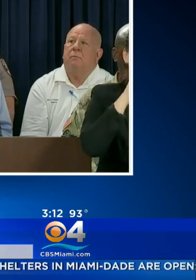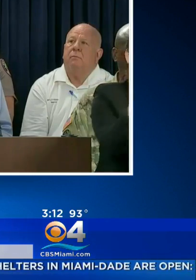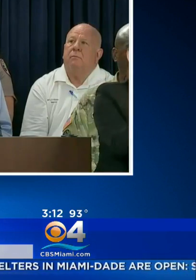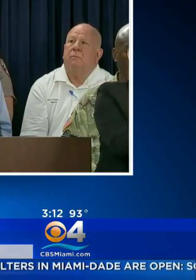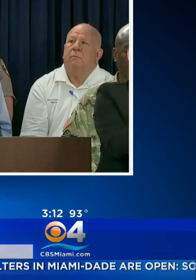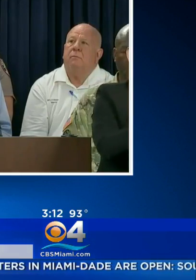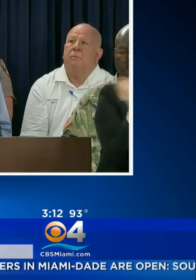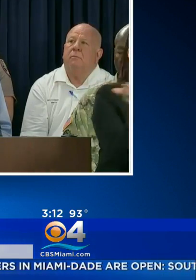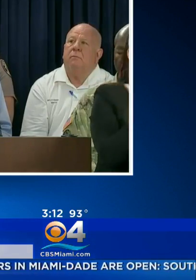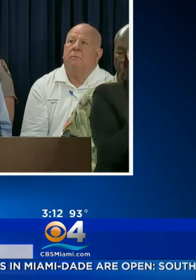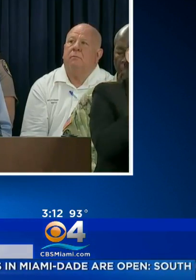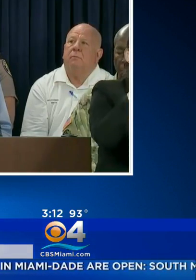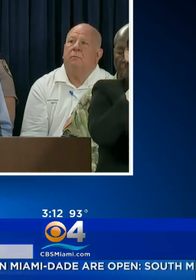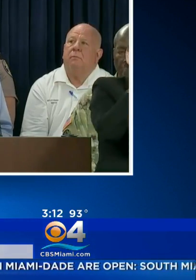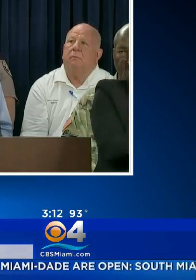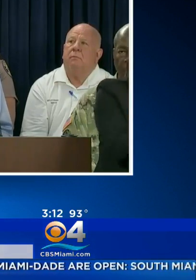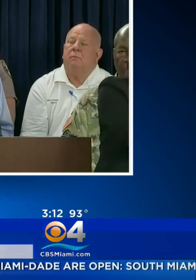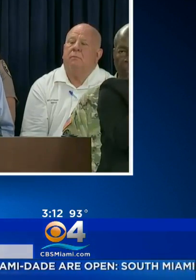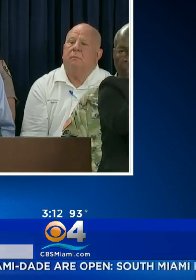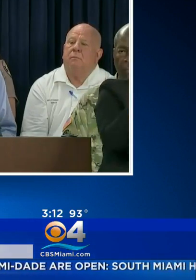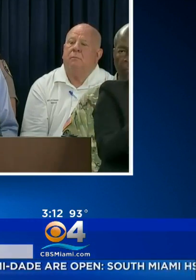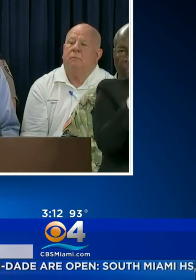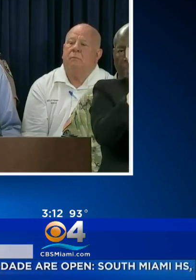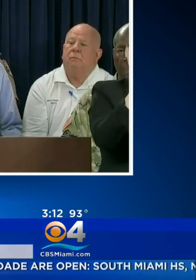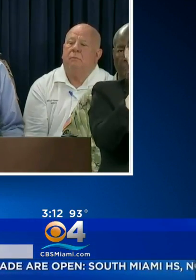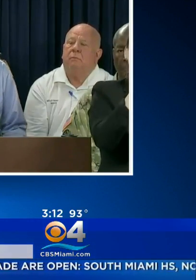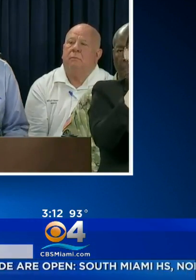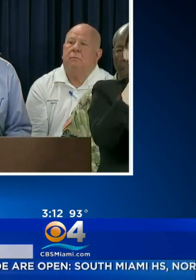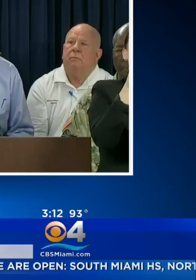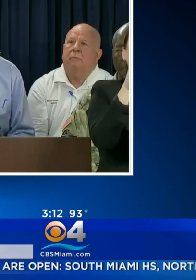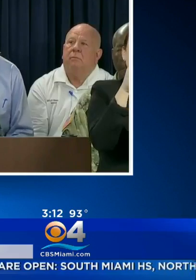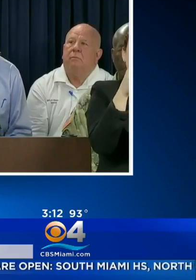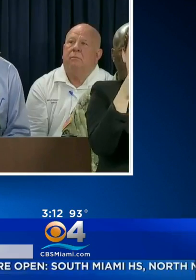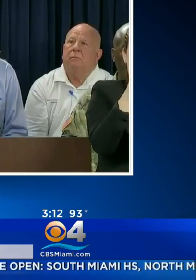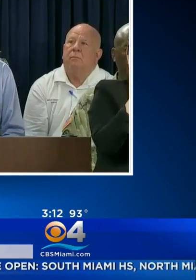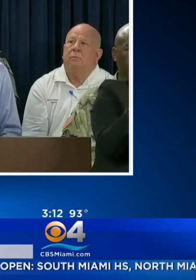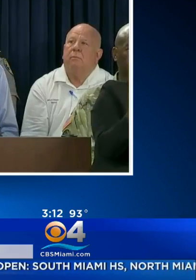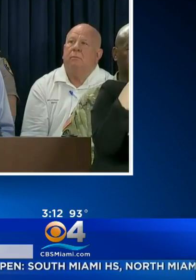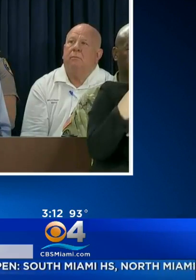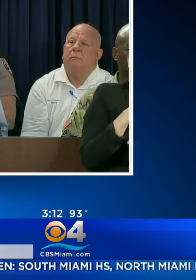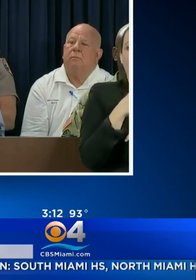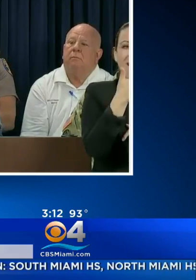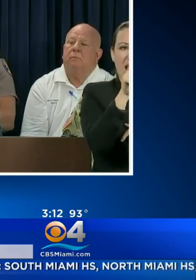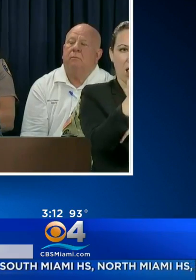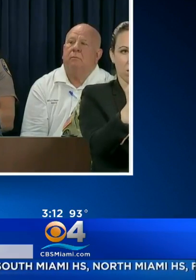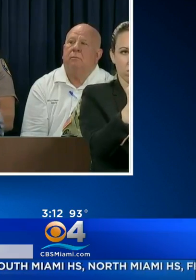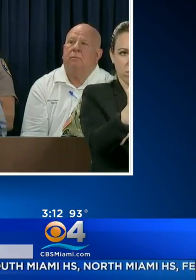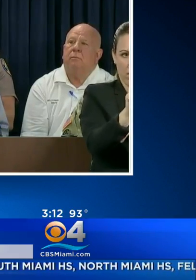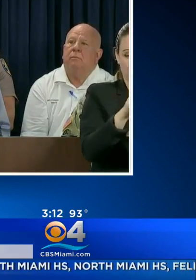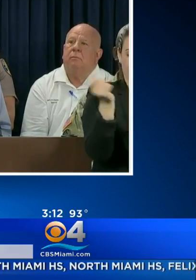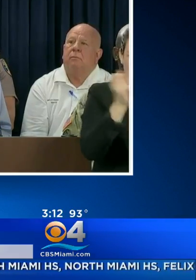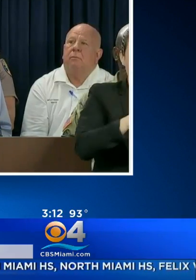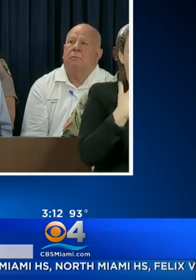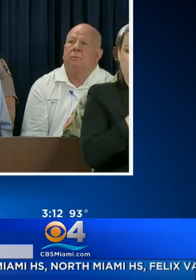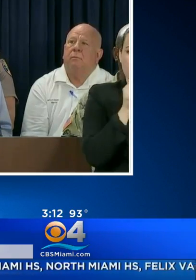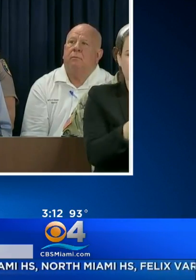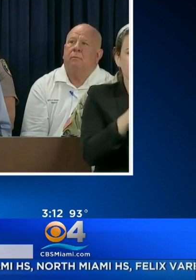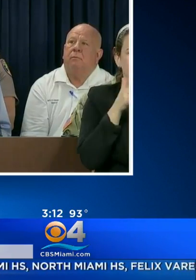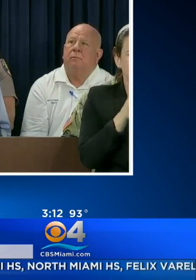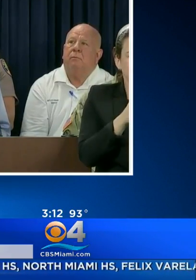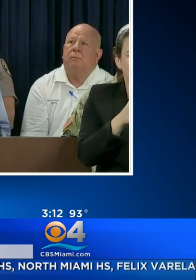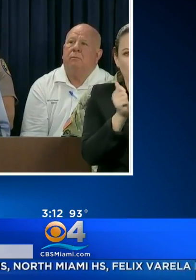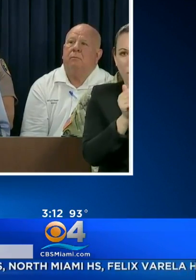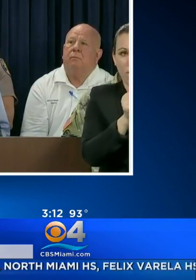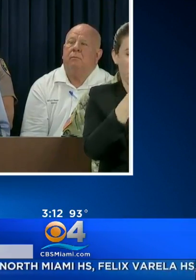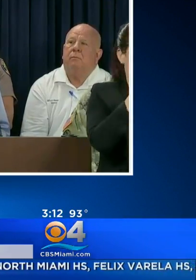EACH DELIVERING 1.2 MILLION GALLONS OF FUEL. STATE LAW ENFORCEMENT CONTINUES TO ESCORT FUEL SUPPLY TRUCKS FROM